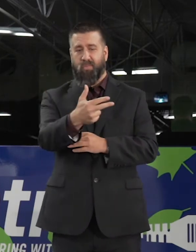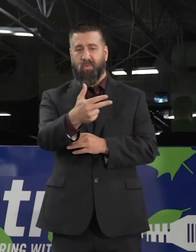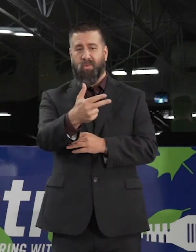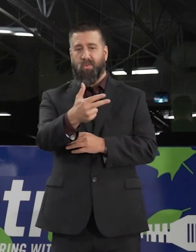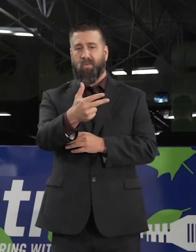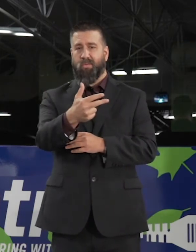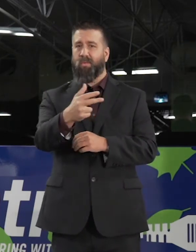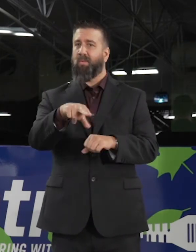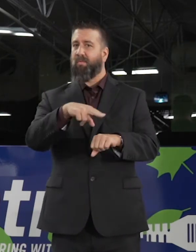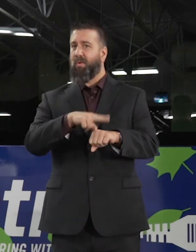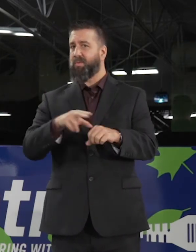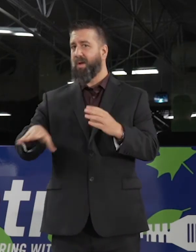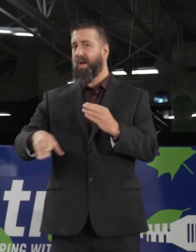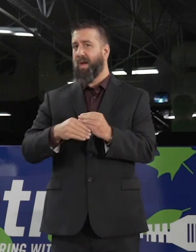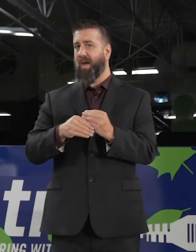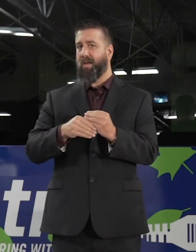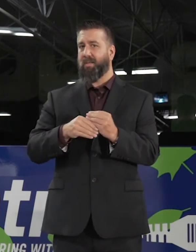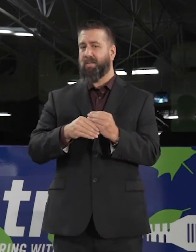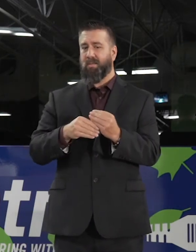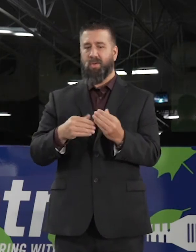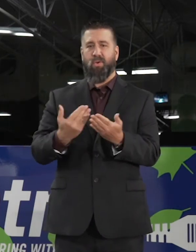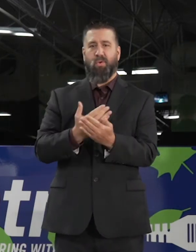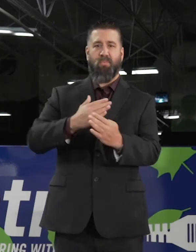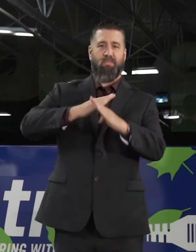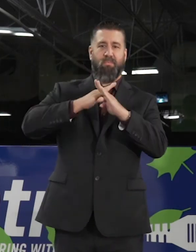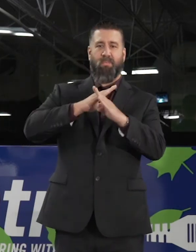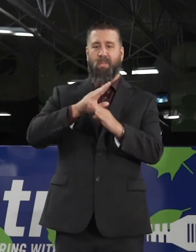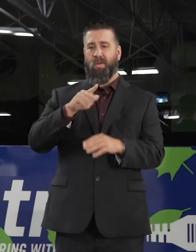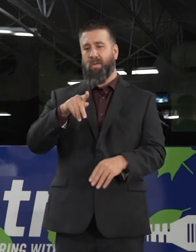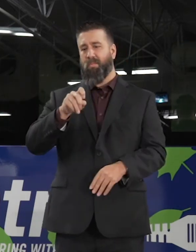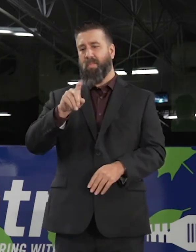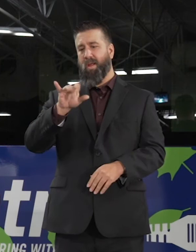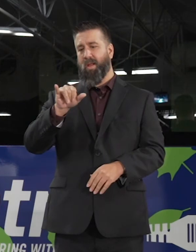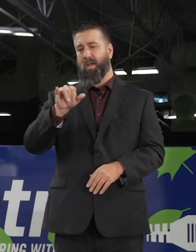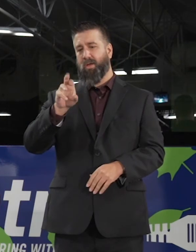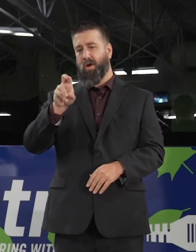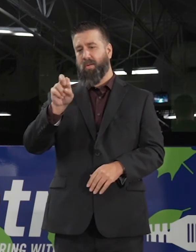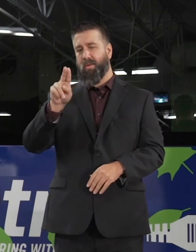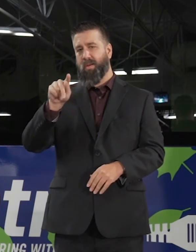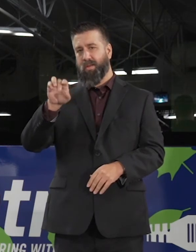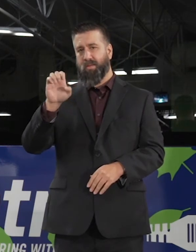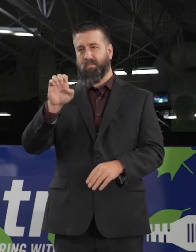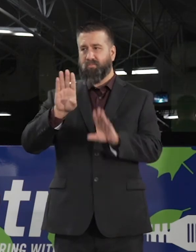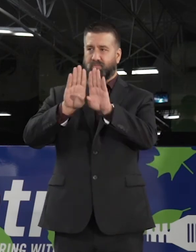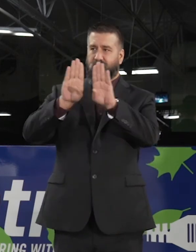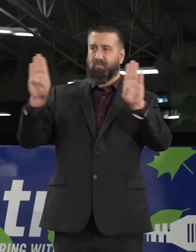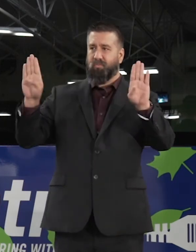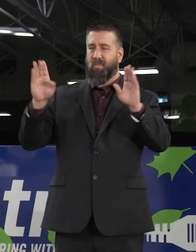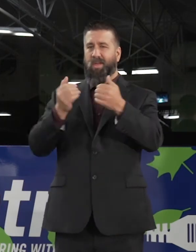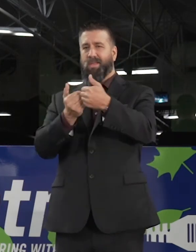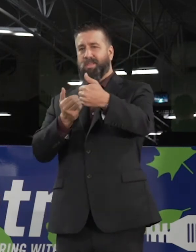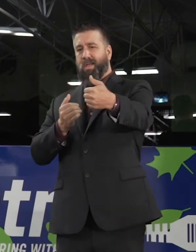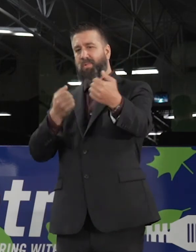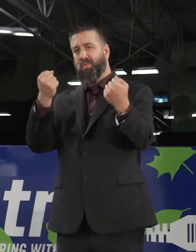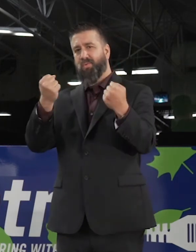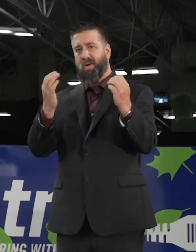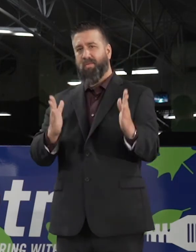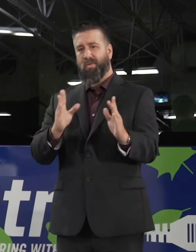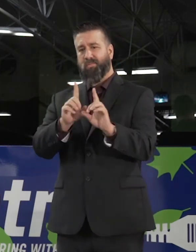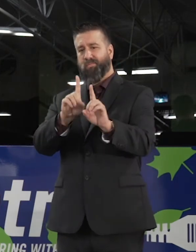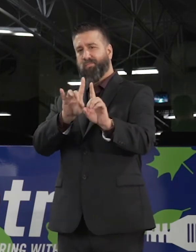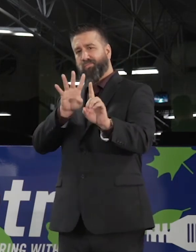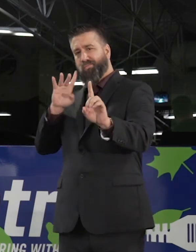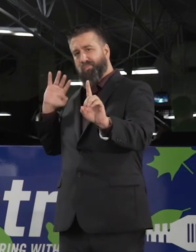of course, we have added polycarbonate barriers to separate the drivers from the customers. An extra